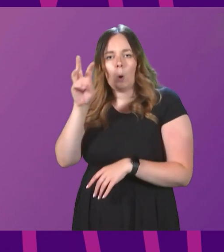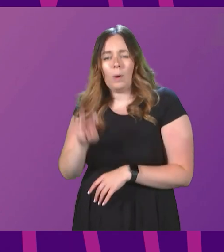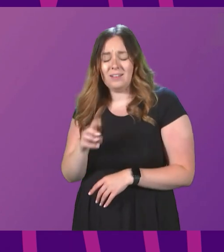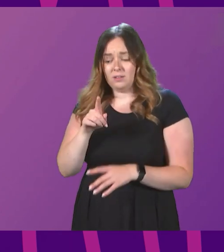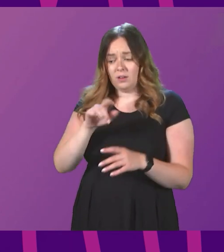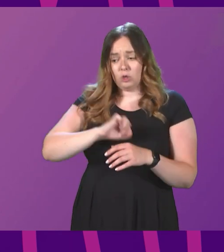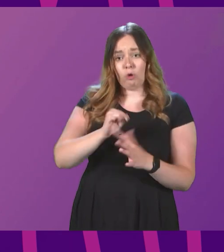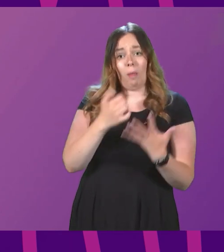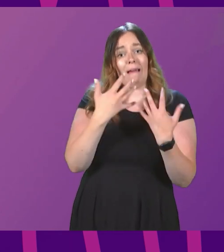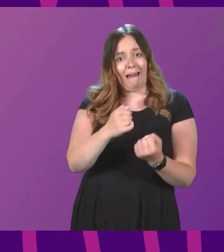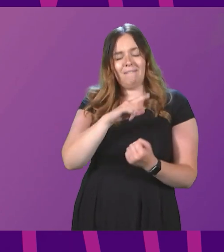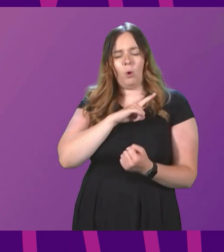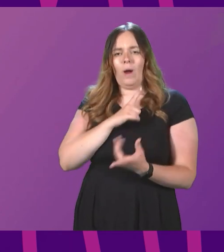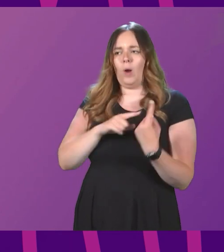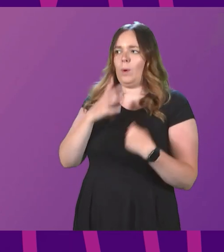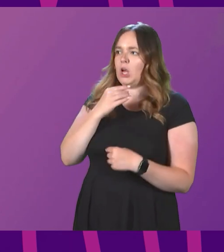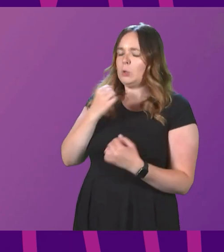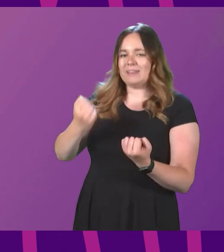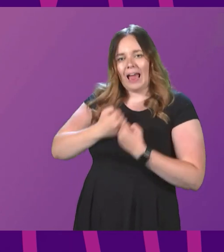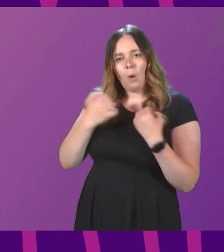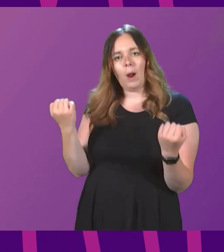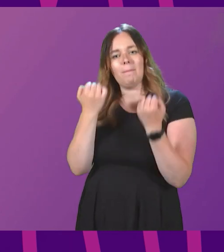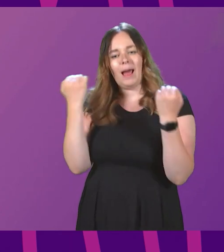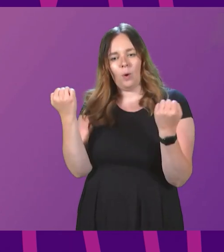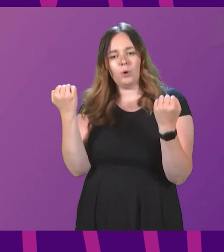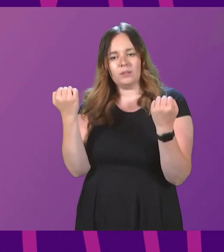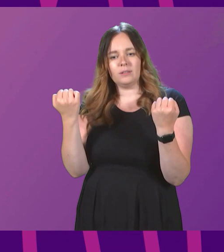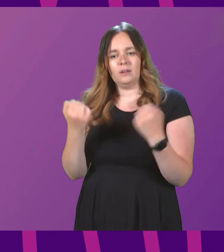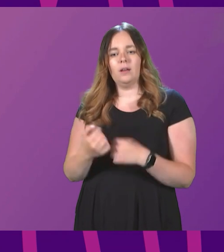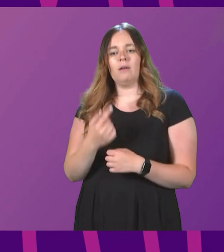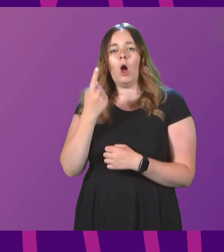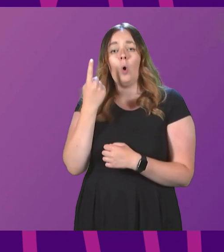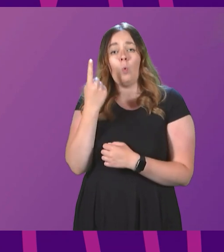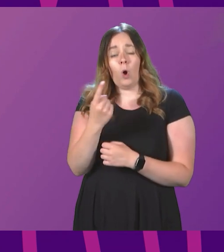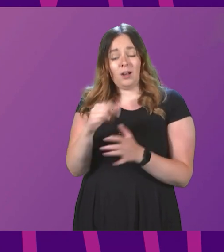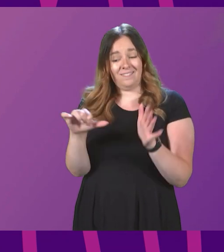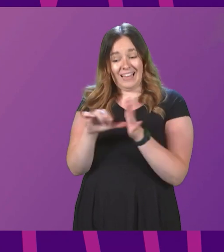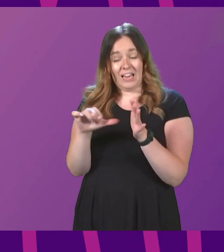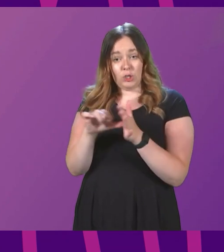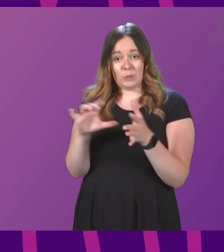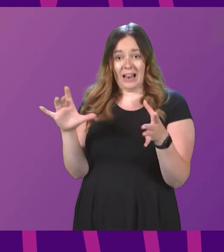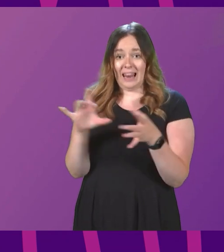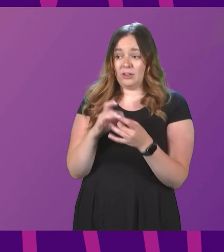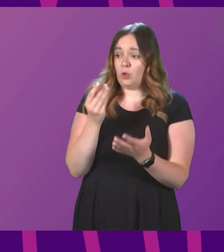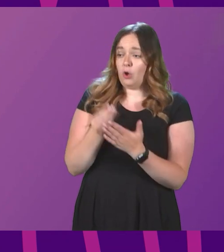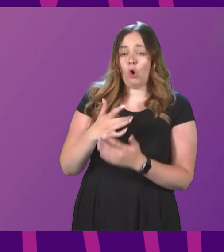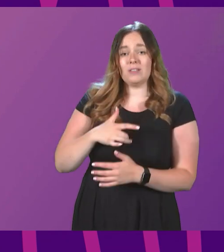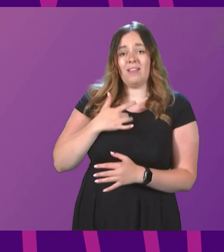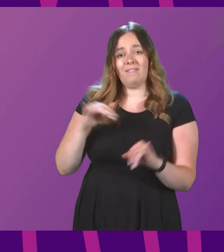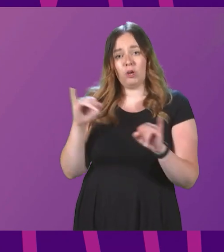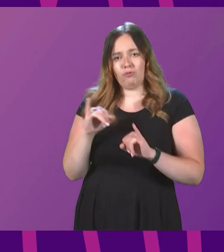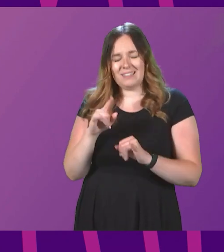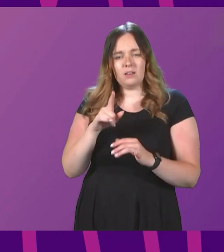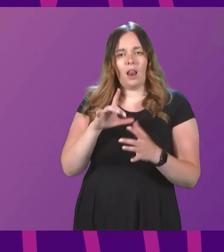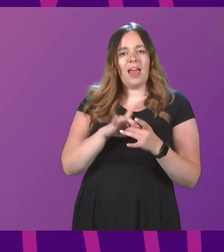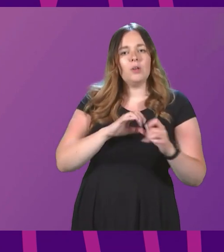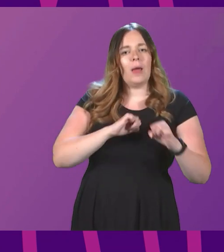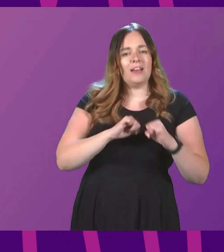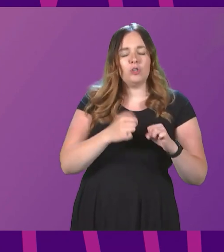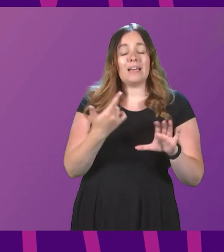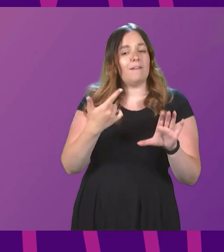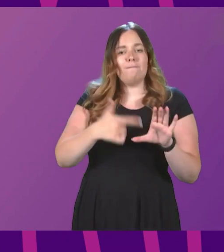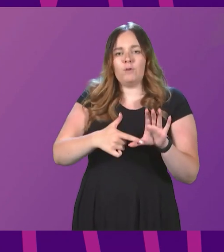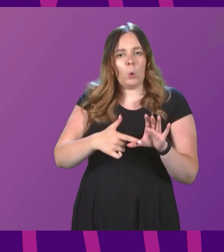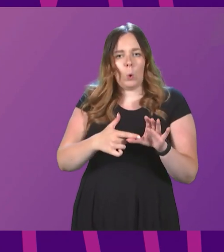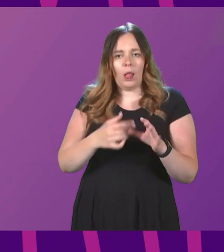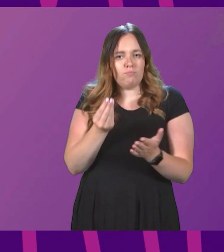because we are using our powers. But what are the root causes of the cost of living crisis when it comes to energy? It's fuel prices.